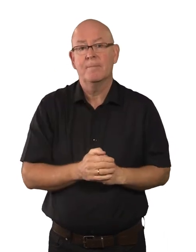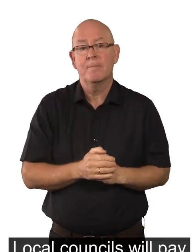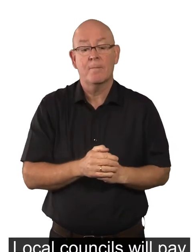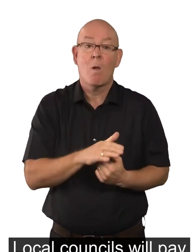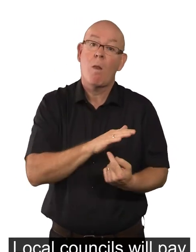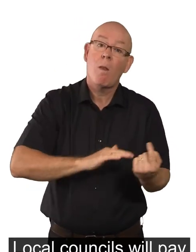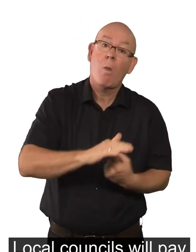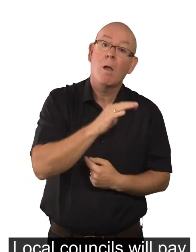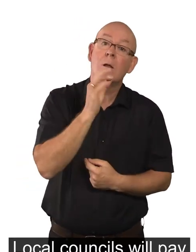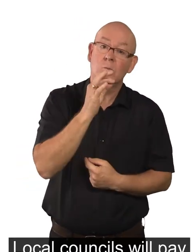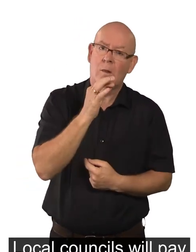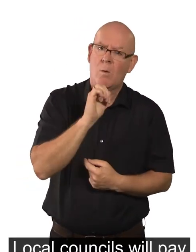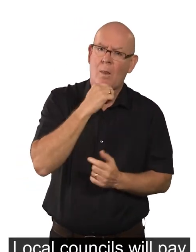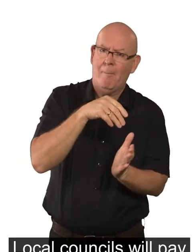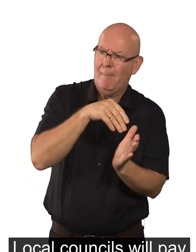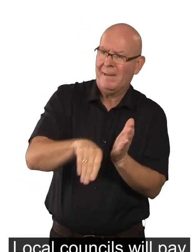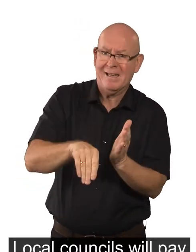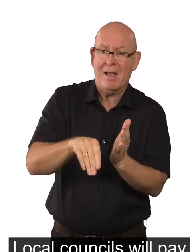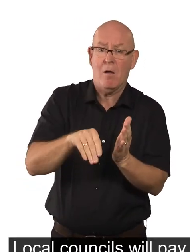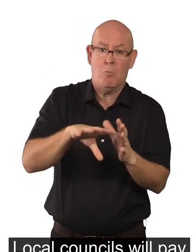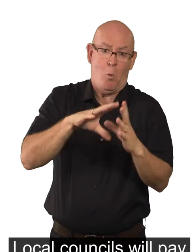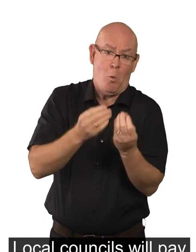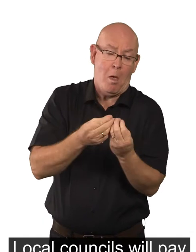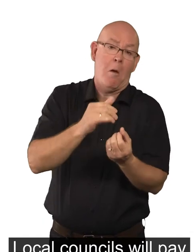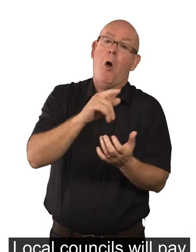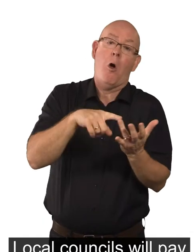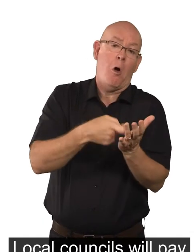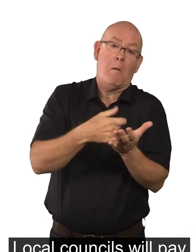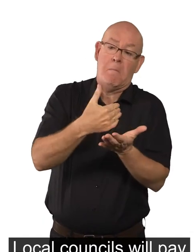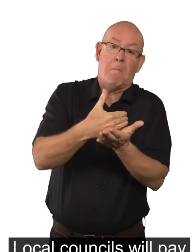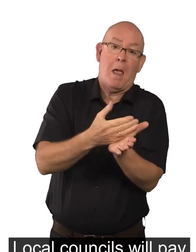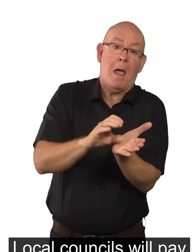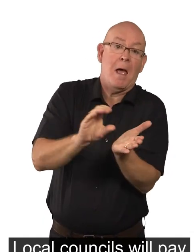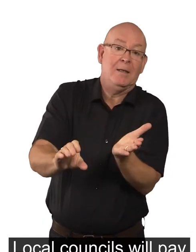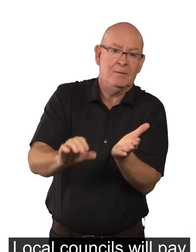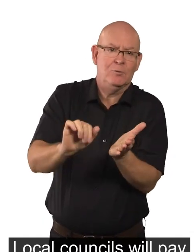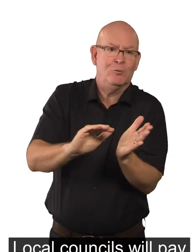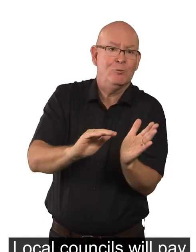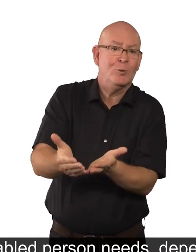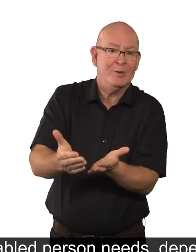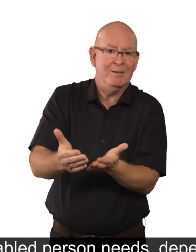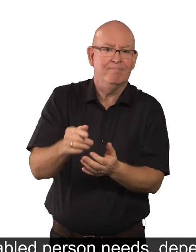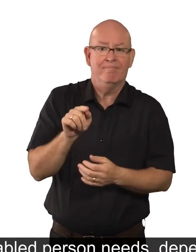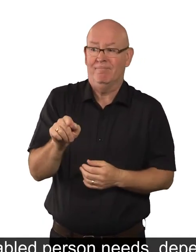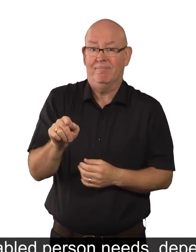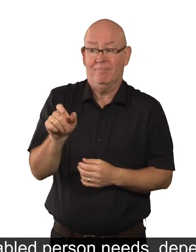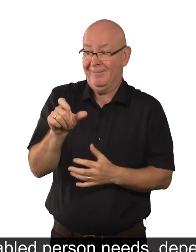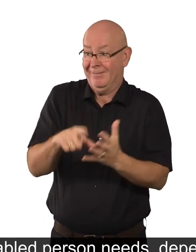Local councils will pay for all or part of the services a disabled person needs,